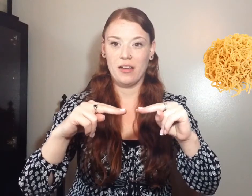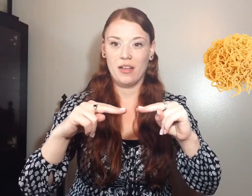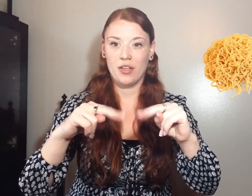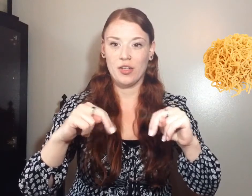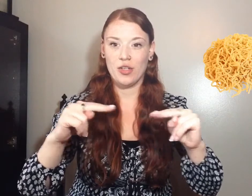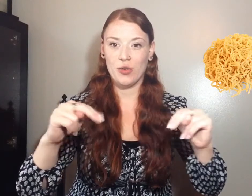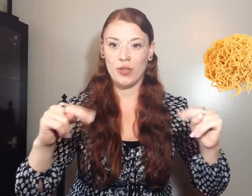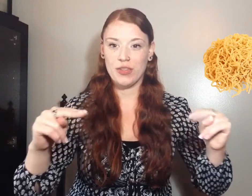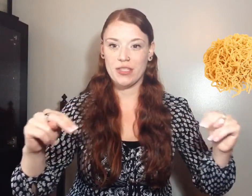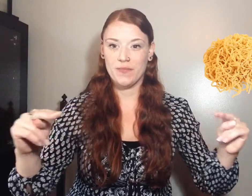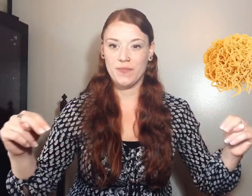Noodles.